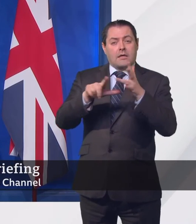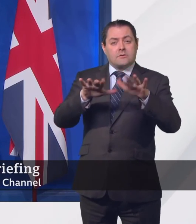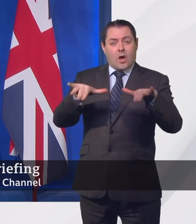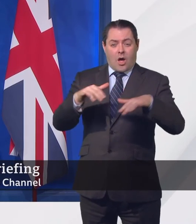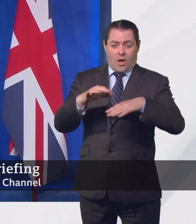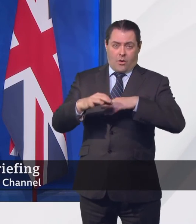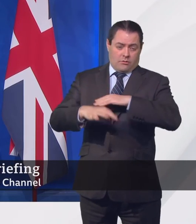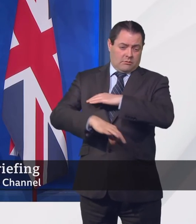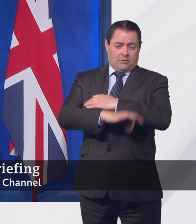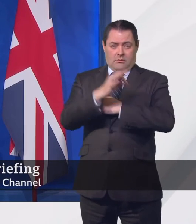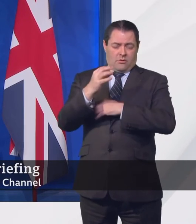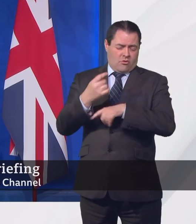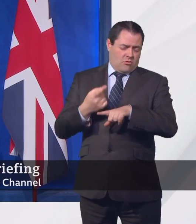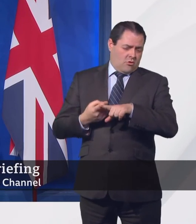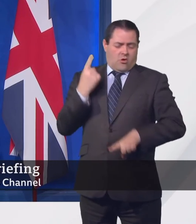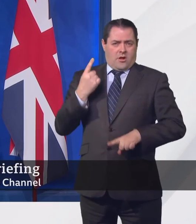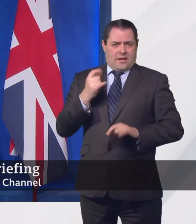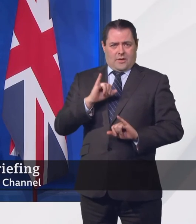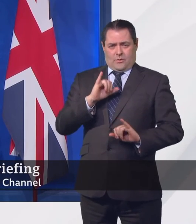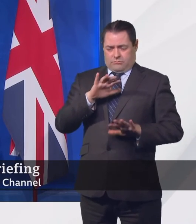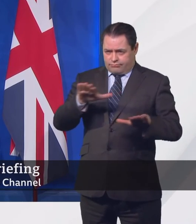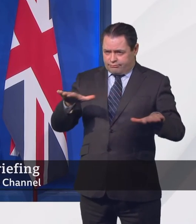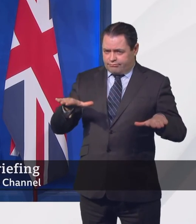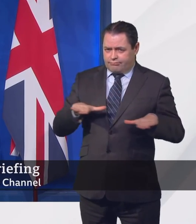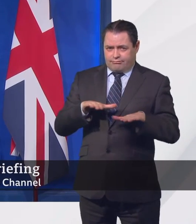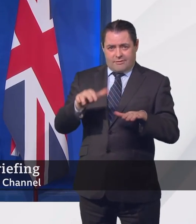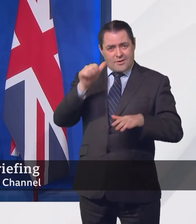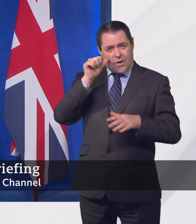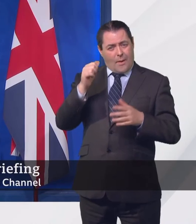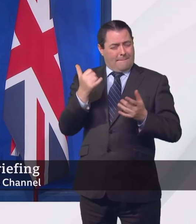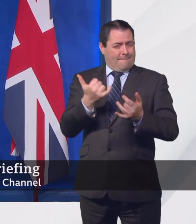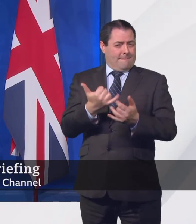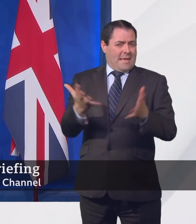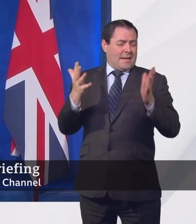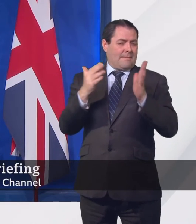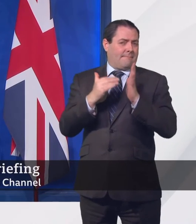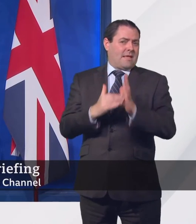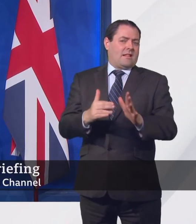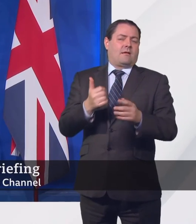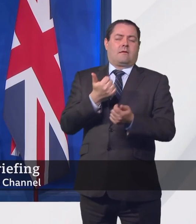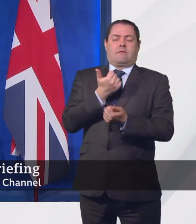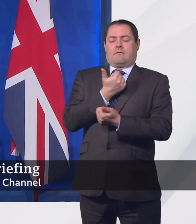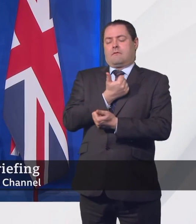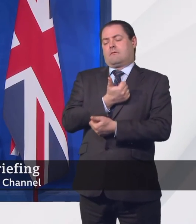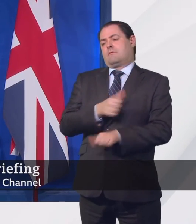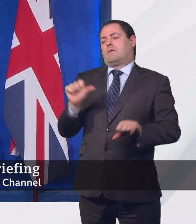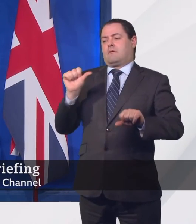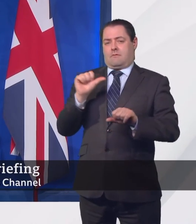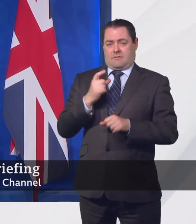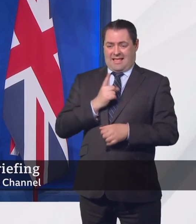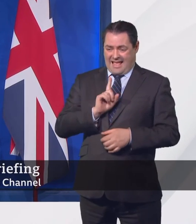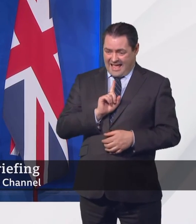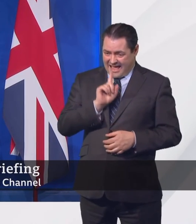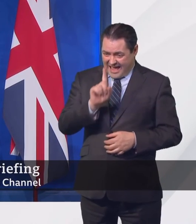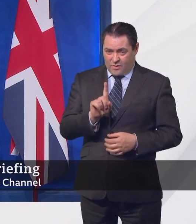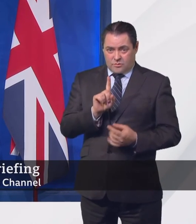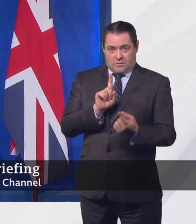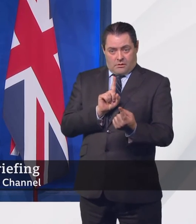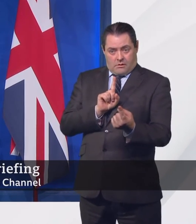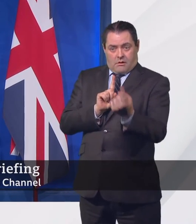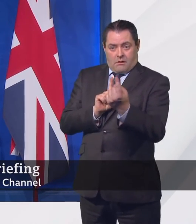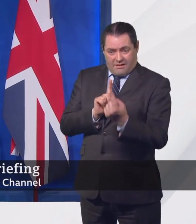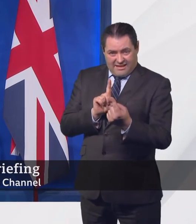more than anything, I know how much it will have meant to millions of people to have joined someone else for a cup of tea